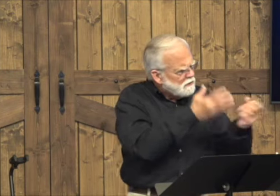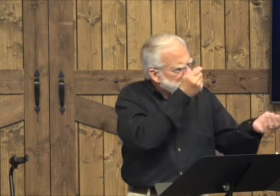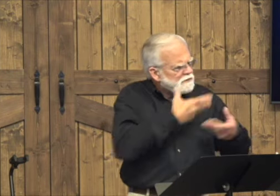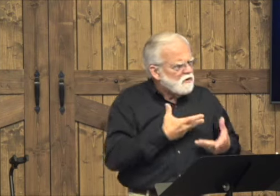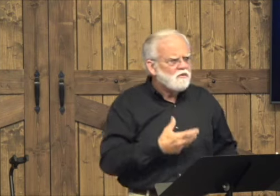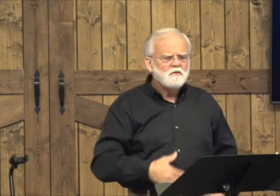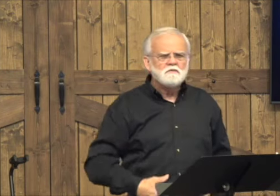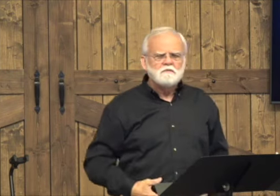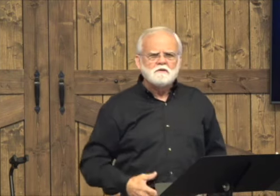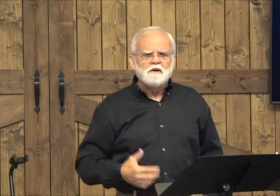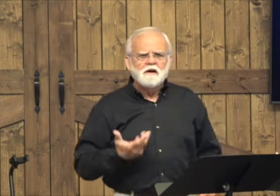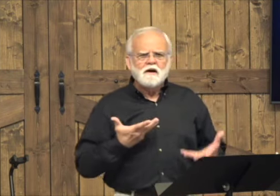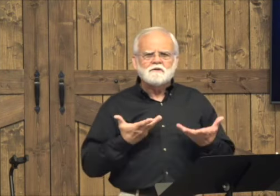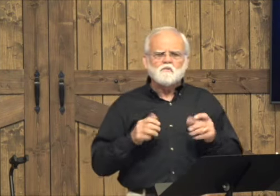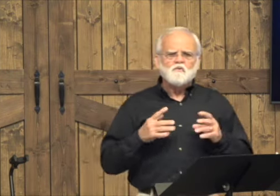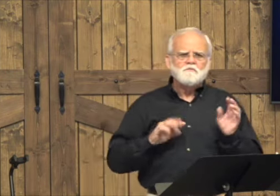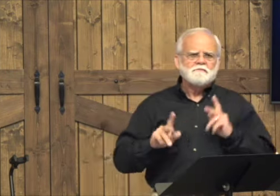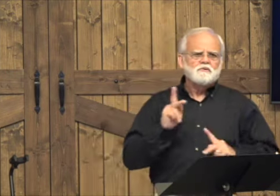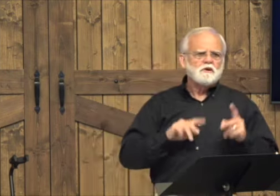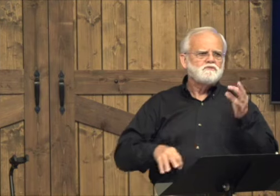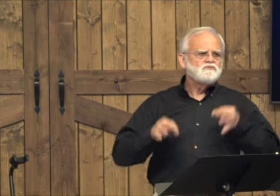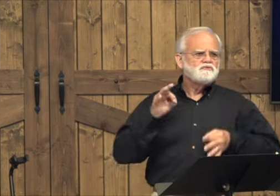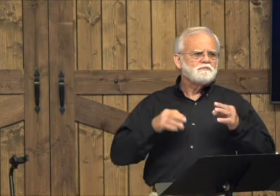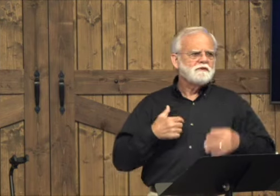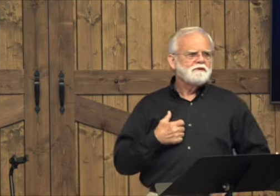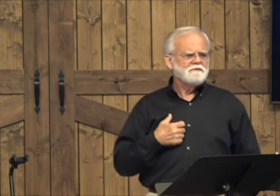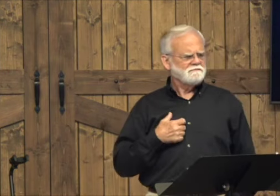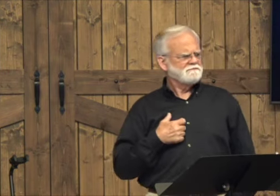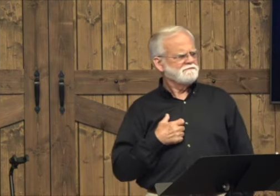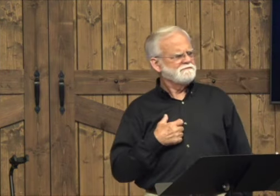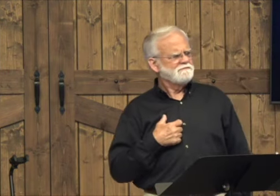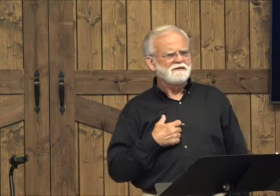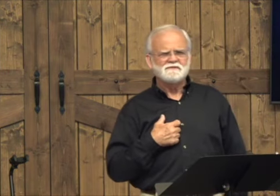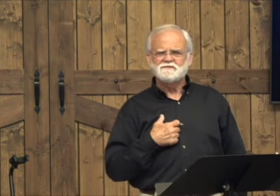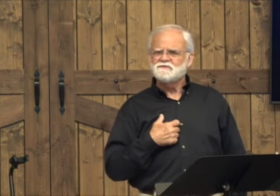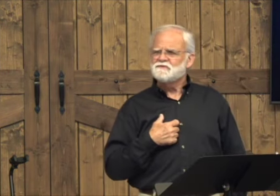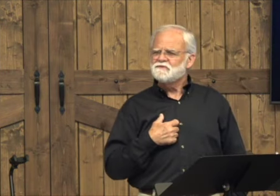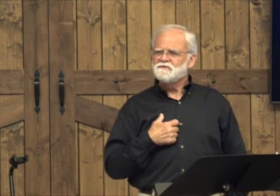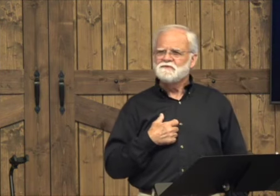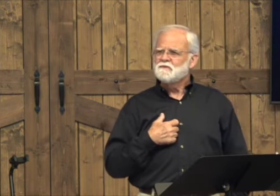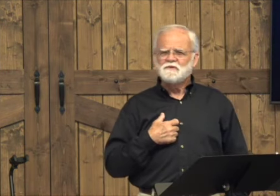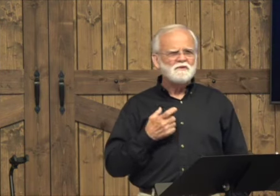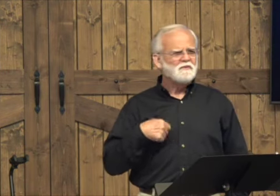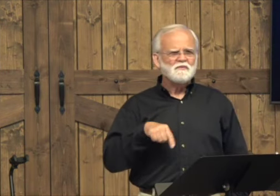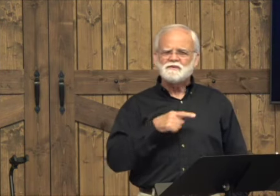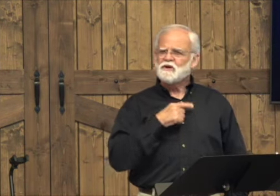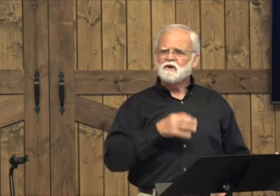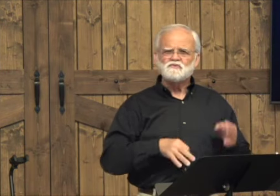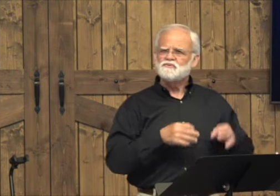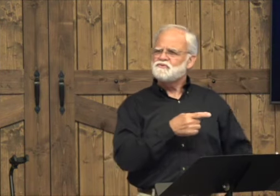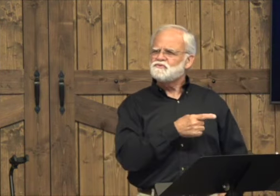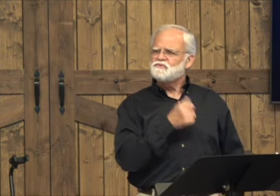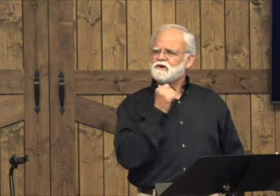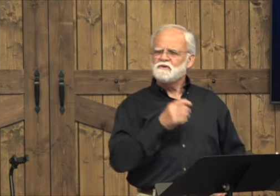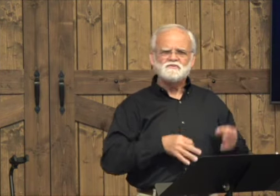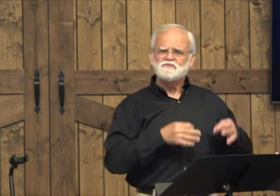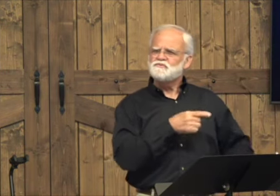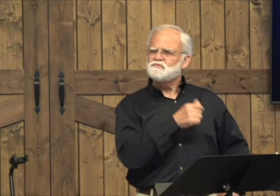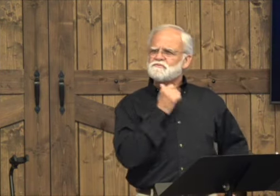I didn't say anything. I just said, I said, why did you ask for help? She said, well, I didn't want people to judge me.